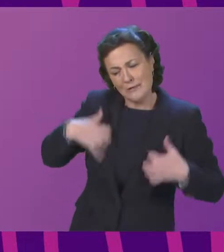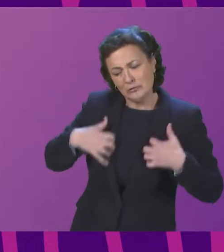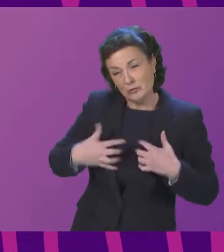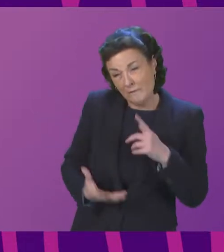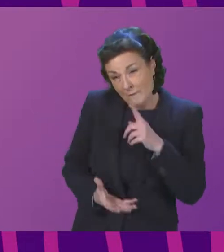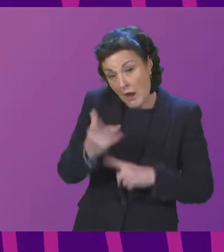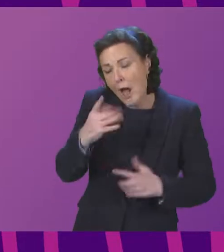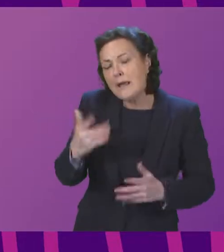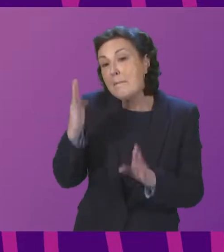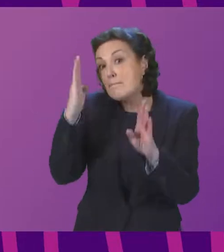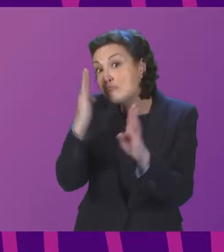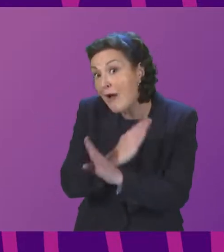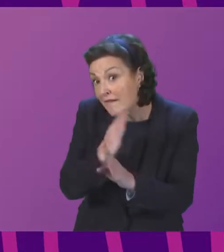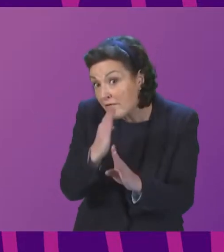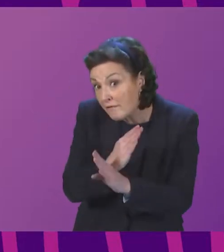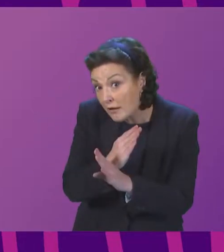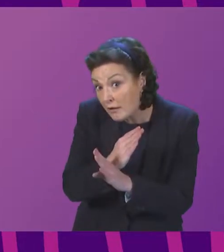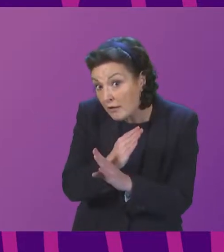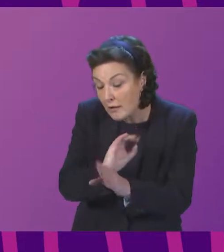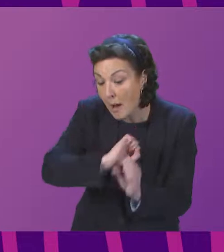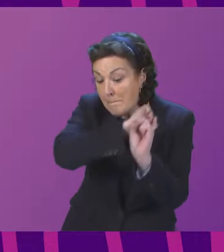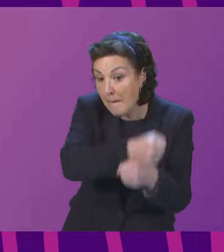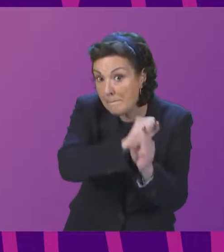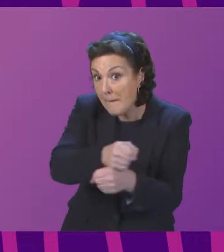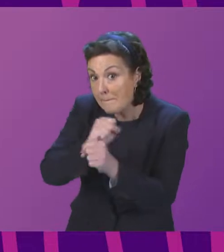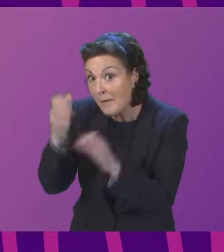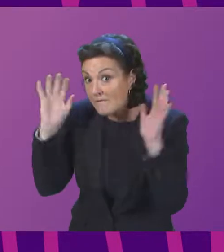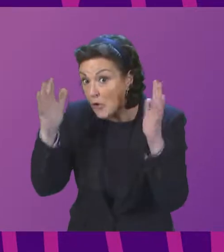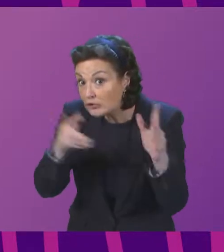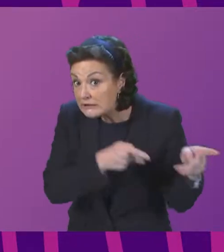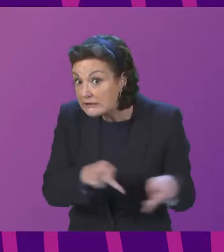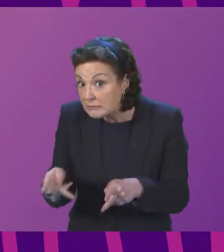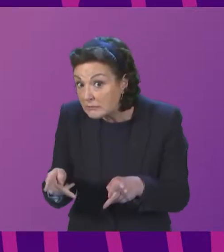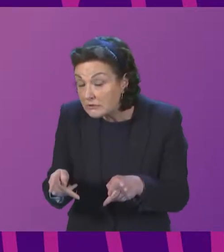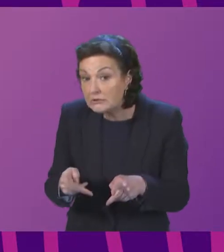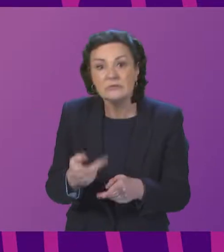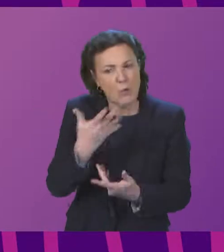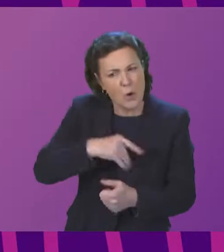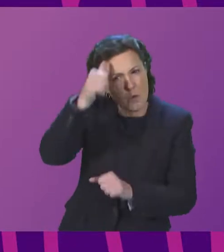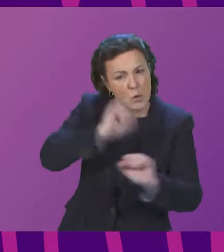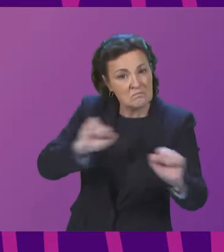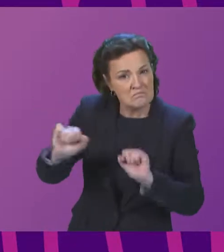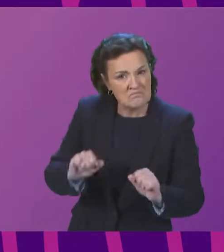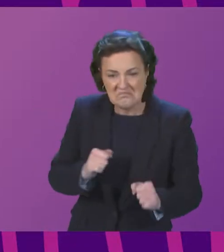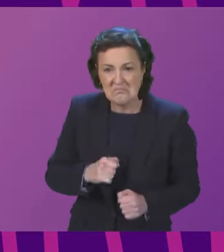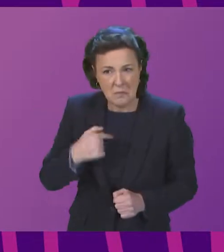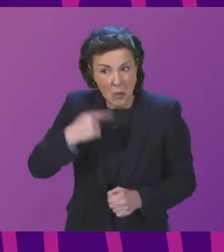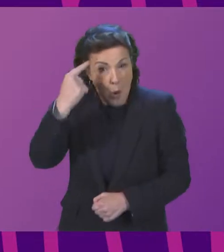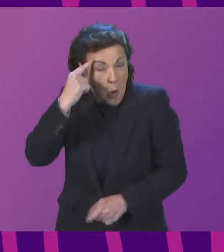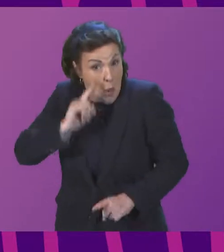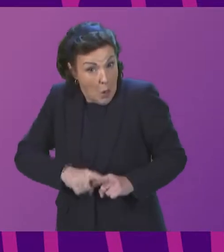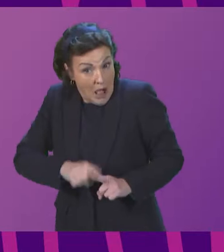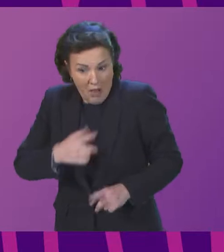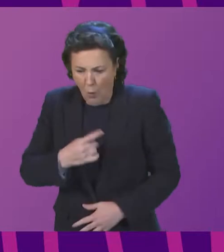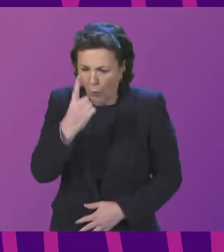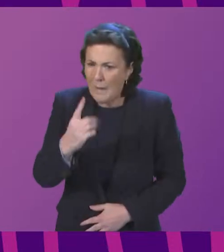there are, how many are conifers, how many are native woodland. As the original petition noted we only have something like one percent